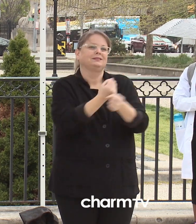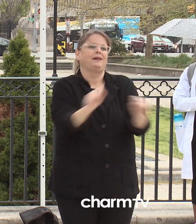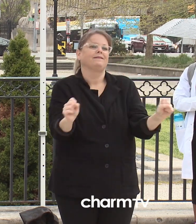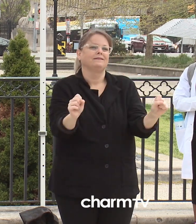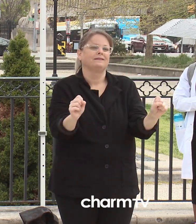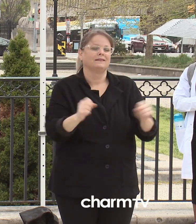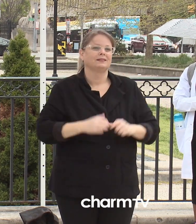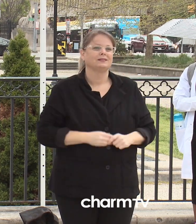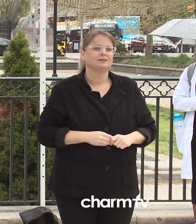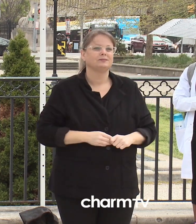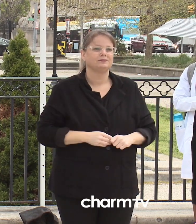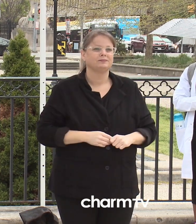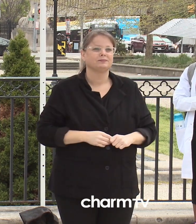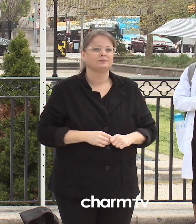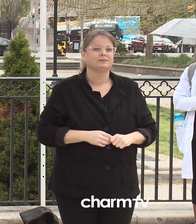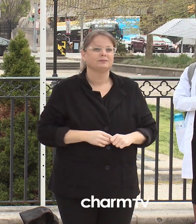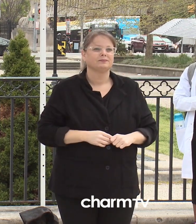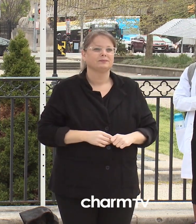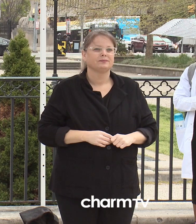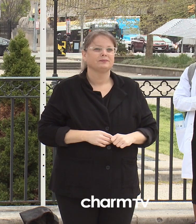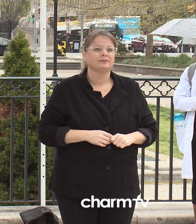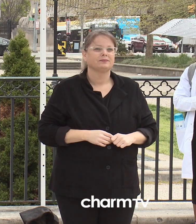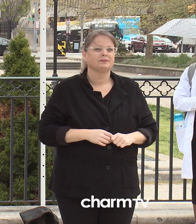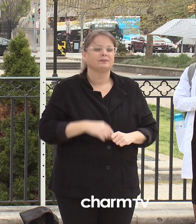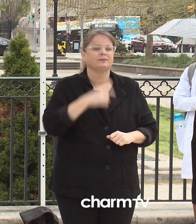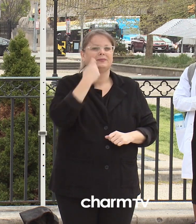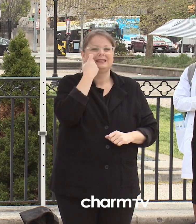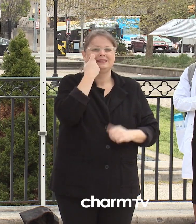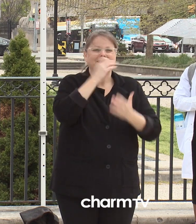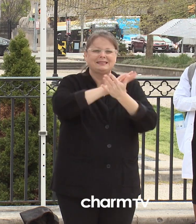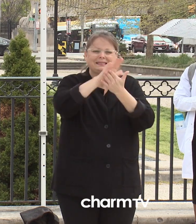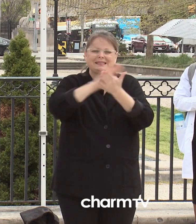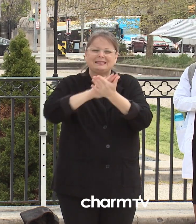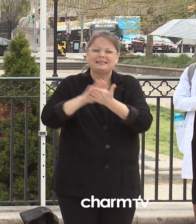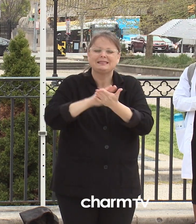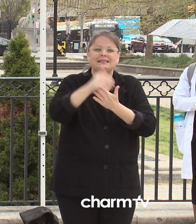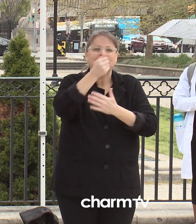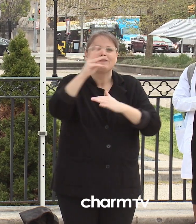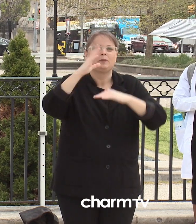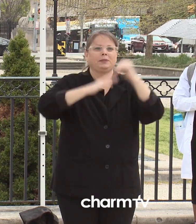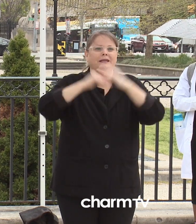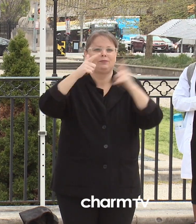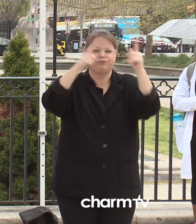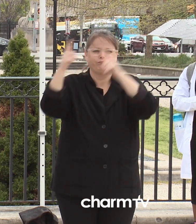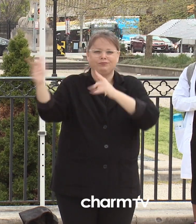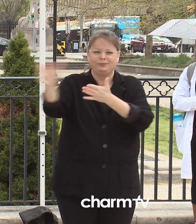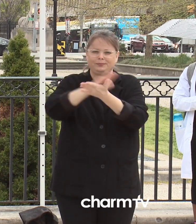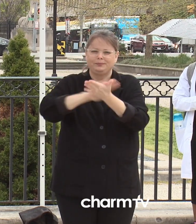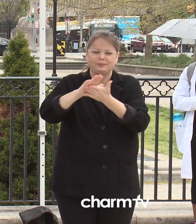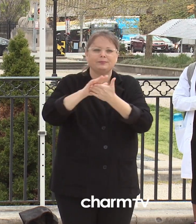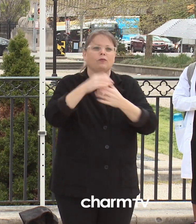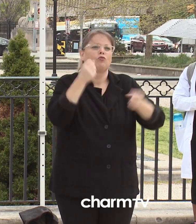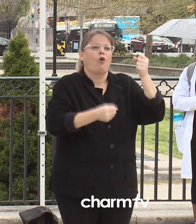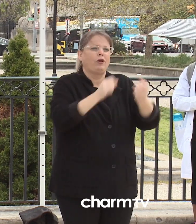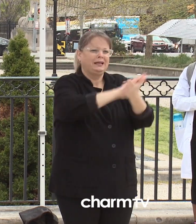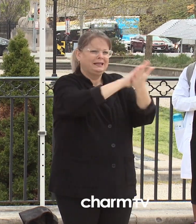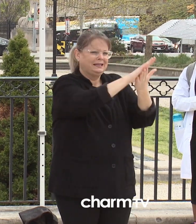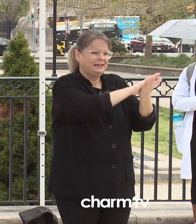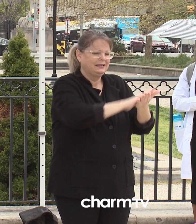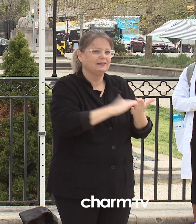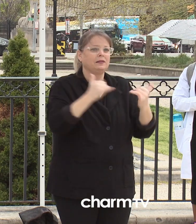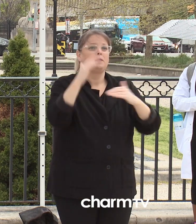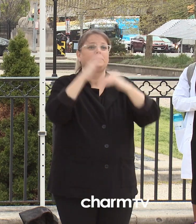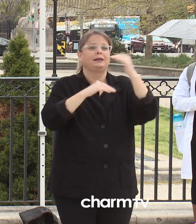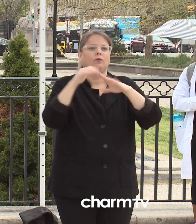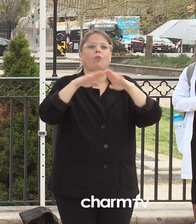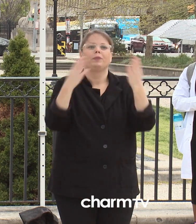our cars were sanitized. As of this moment the department has 12 members that have tested positive for COVID-19 with 67